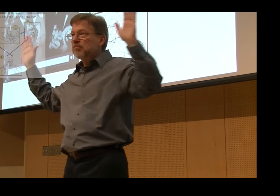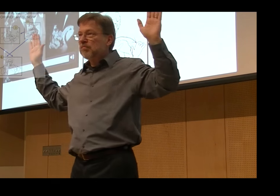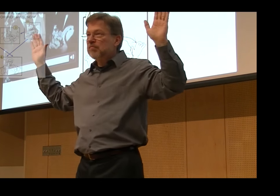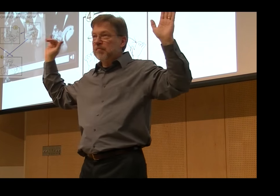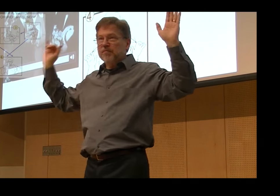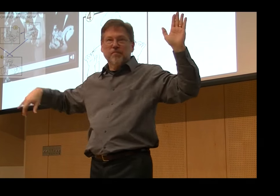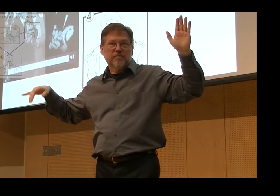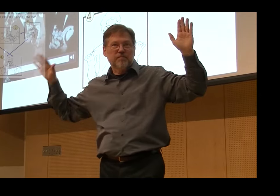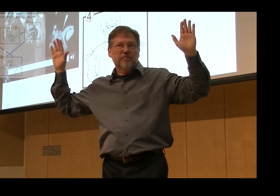He did it this way.